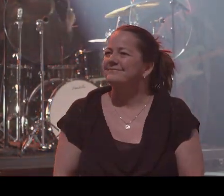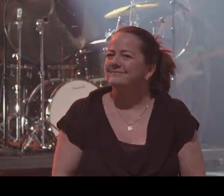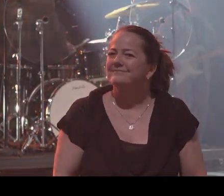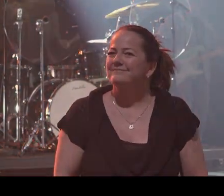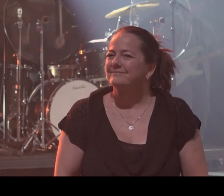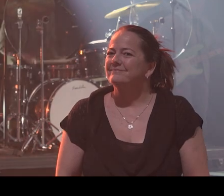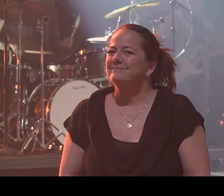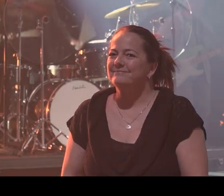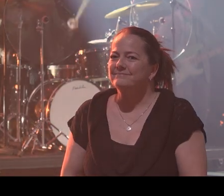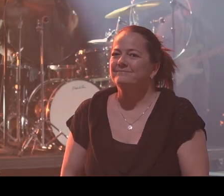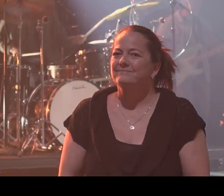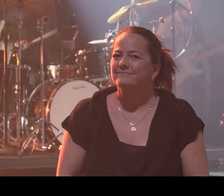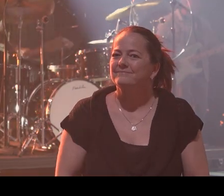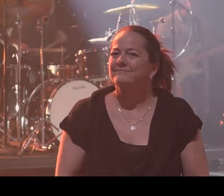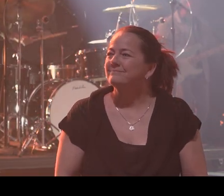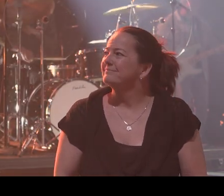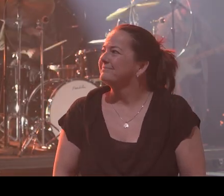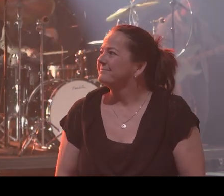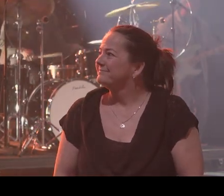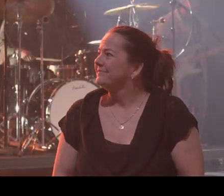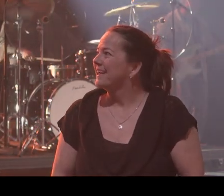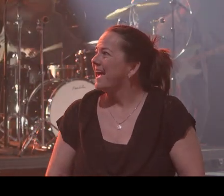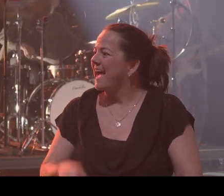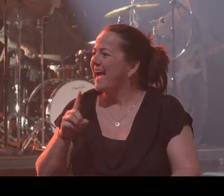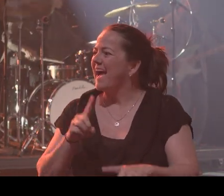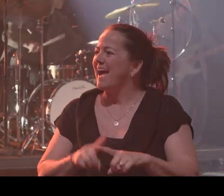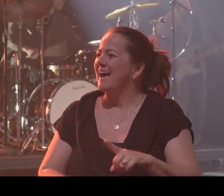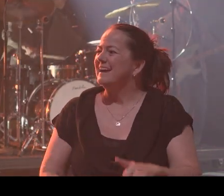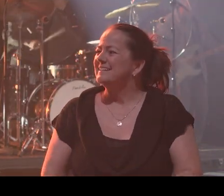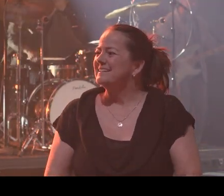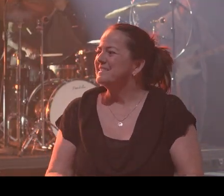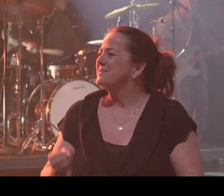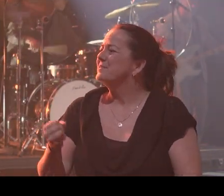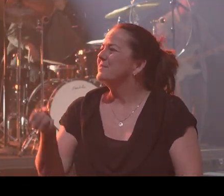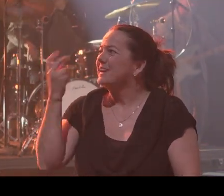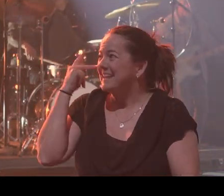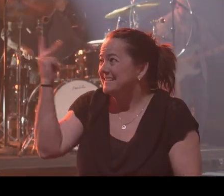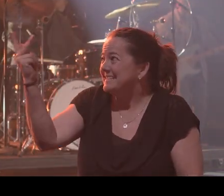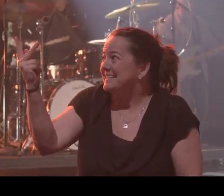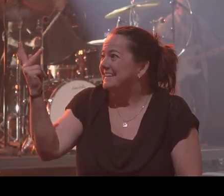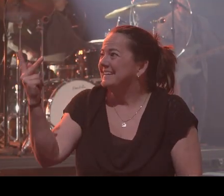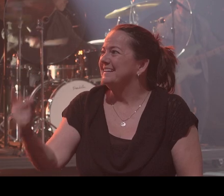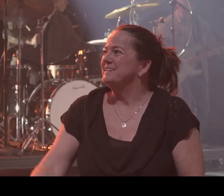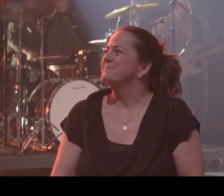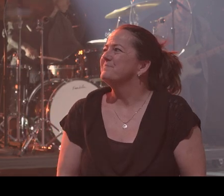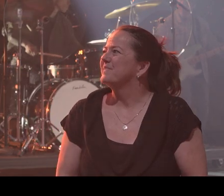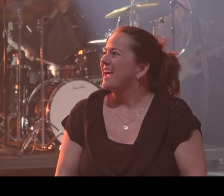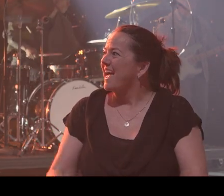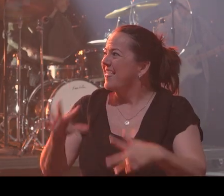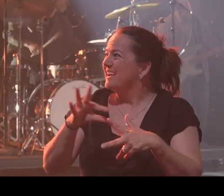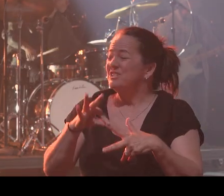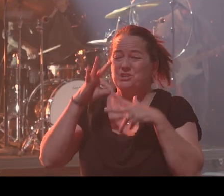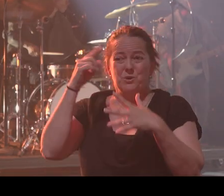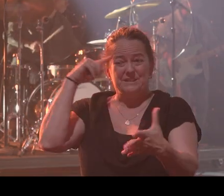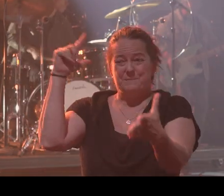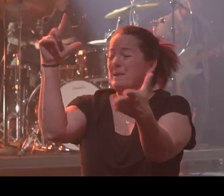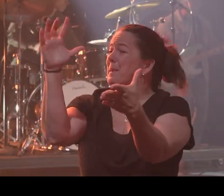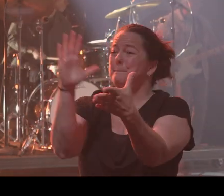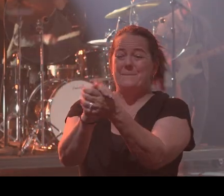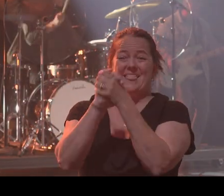I cannot deny what I see. Got no choice but to believe. My doubts